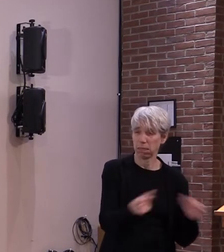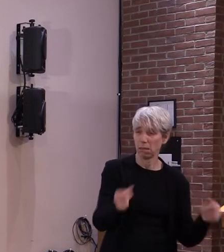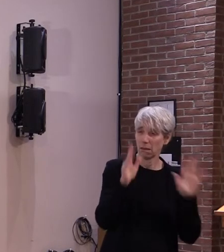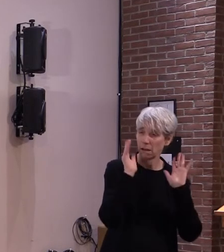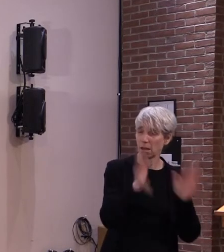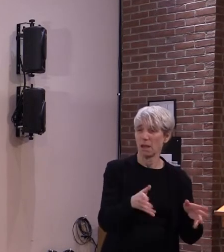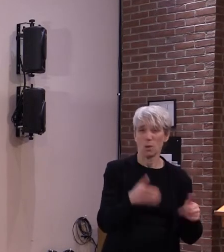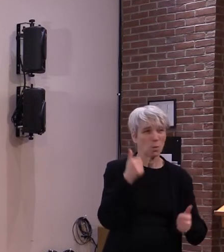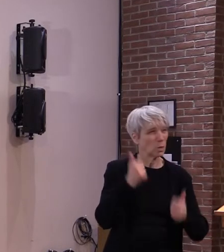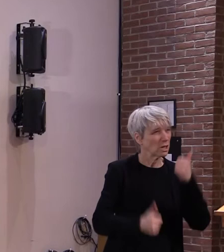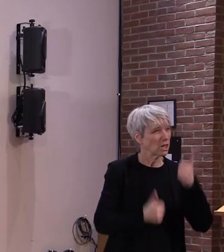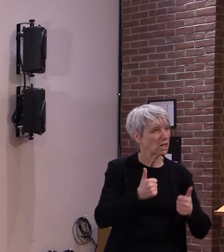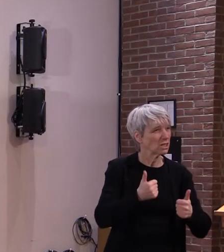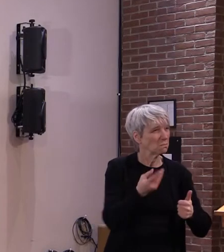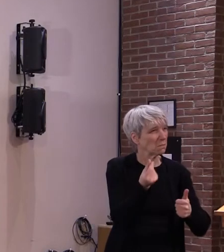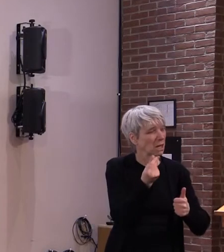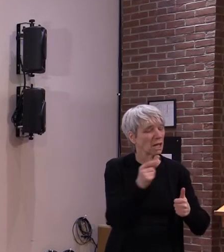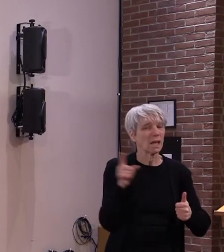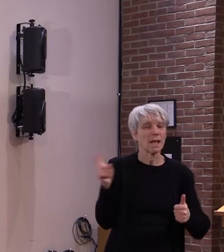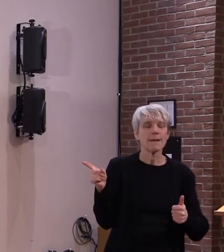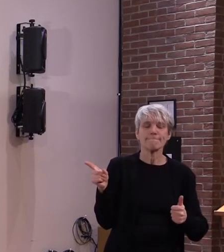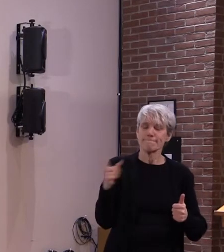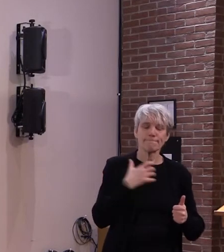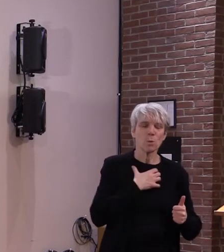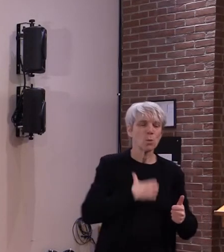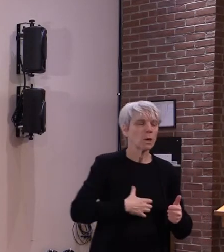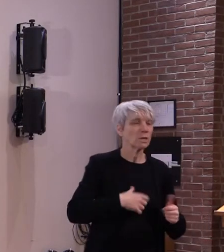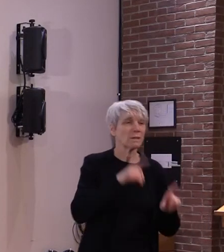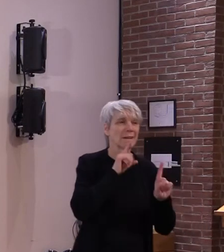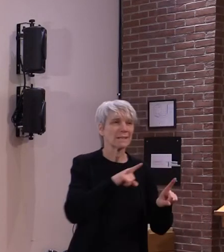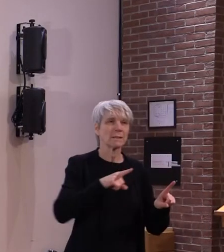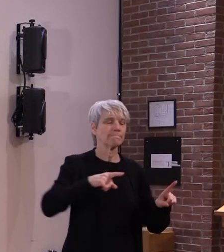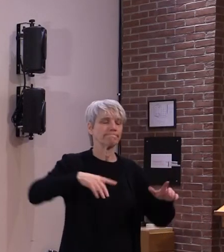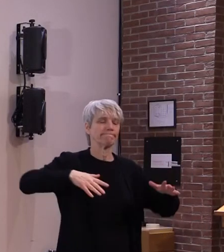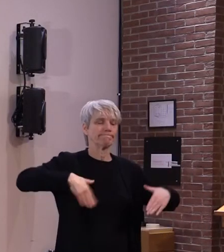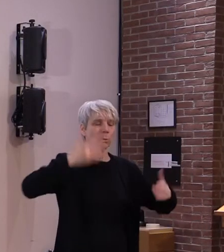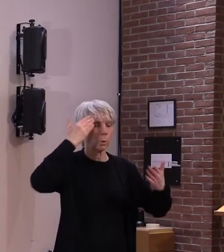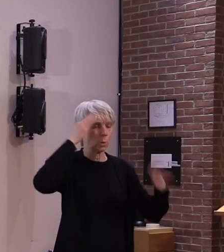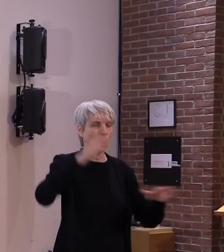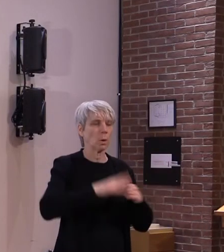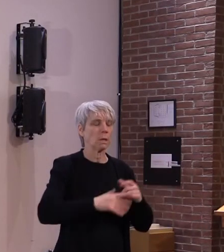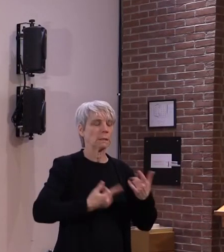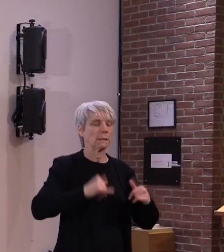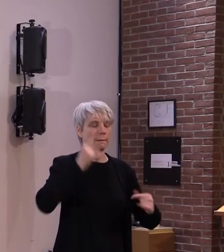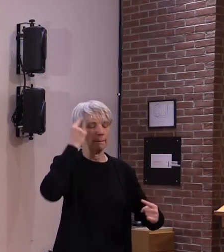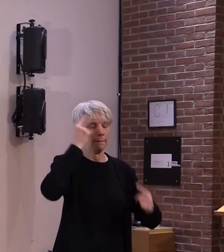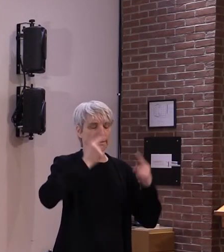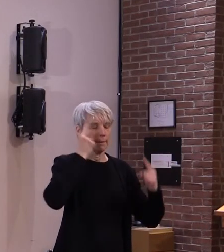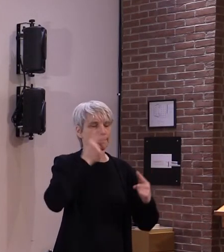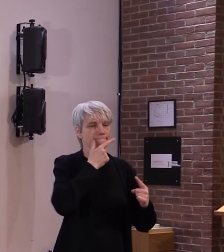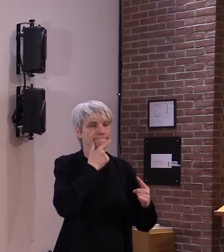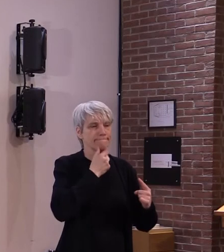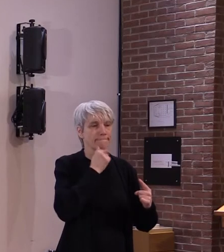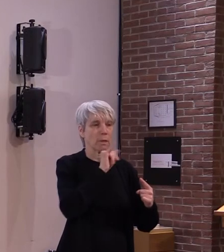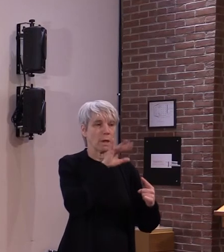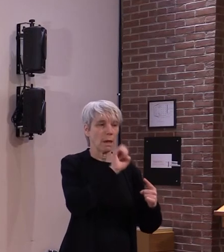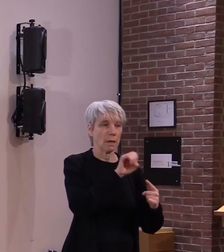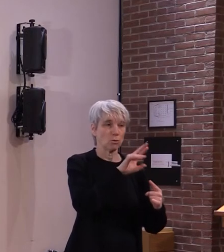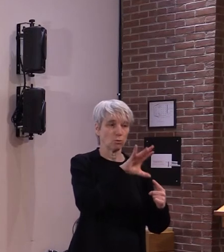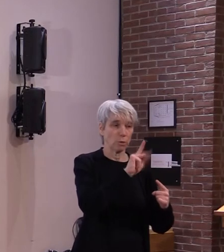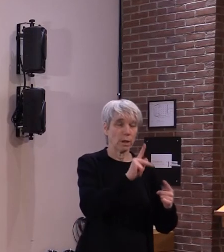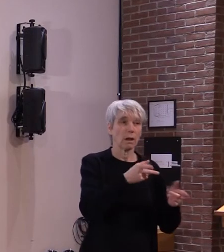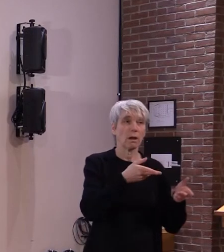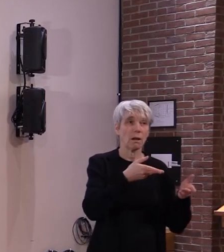answer for them especially today but i don't we are still contemplating what we're going to do in particular with